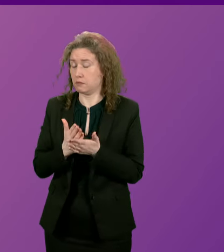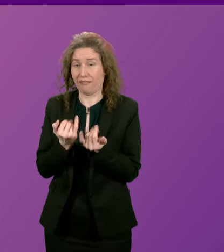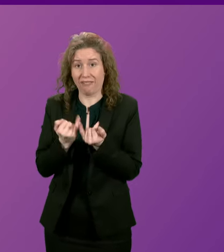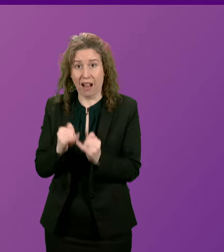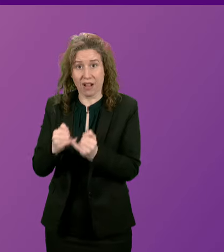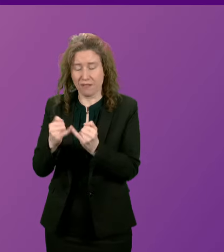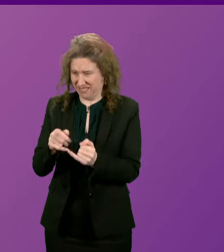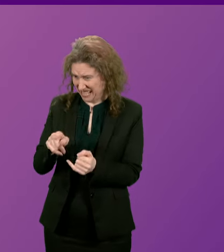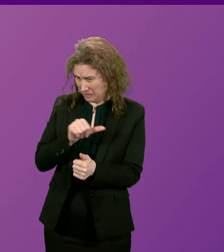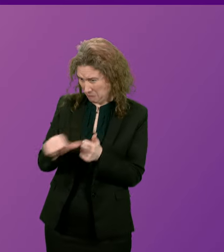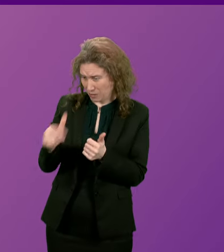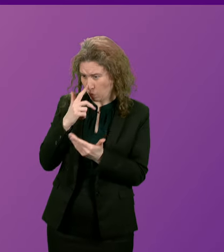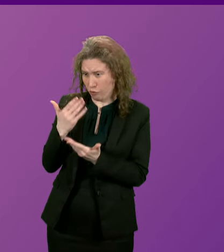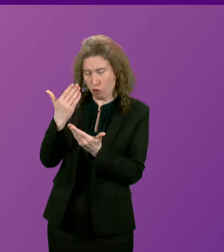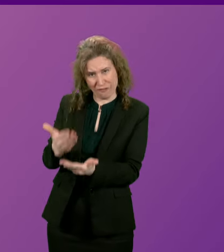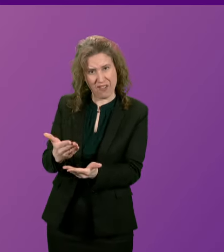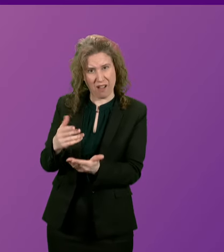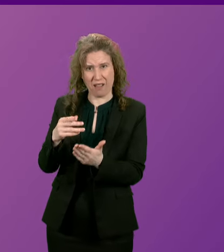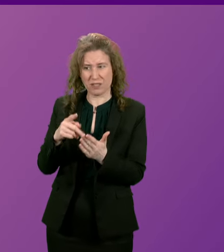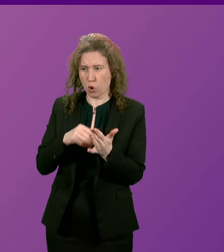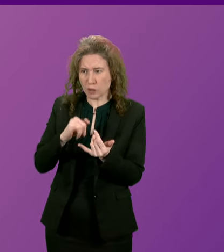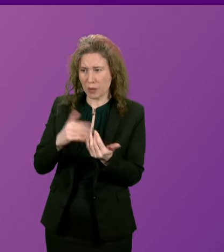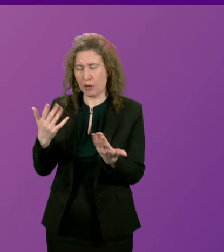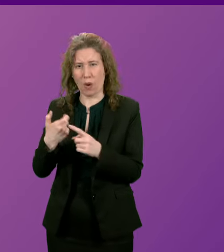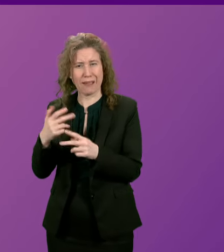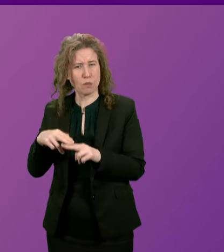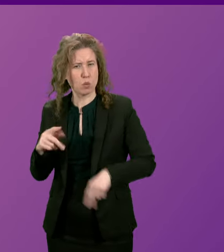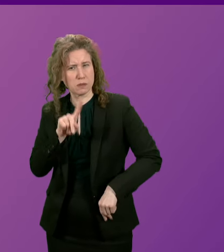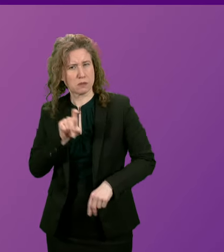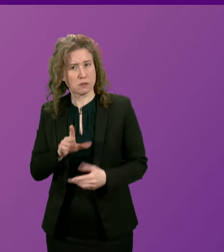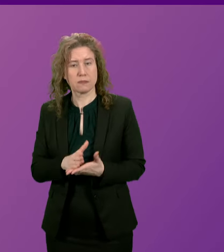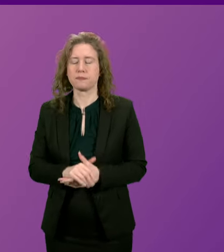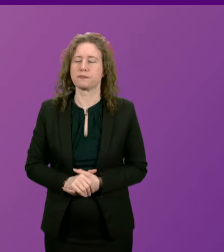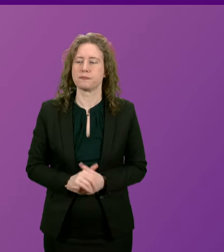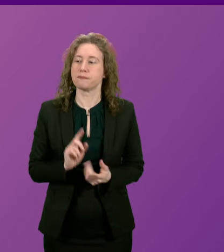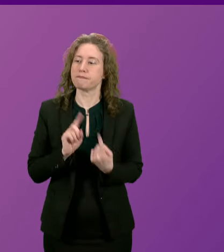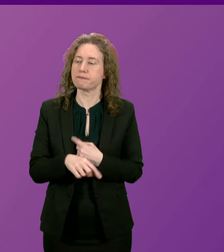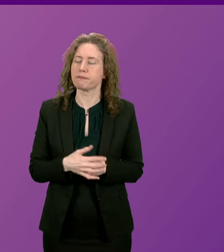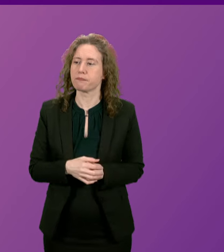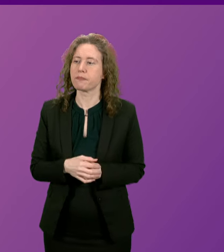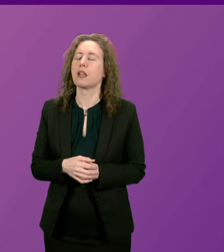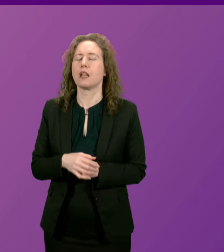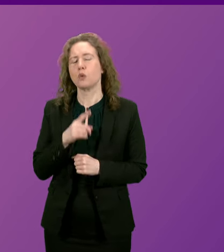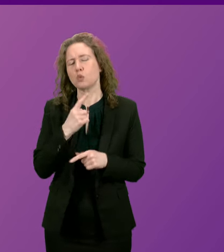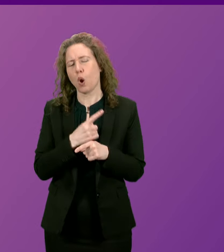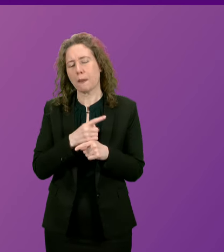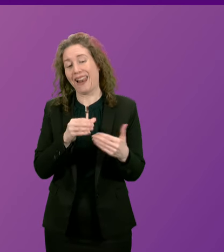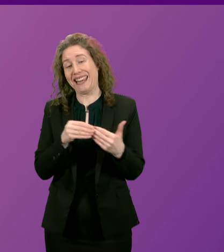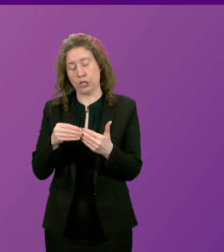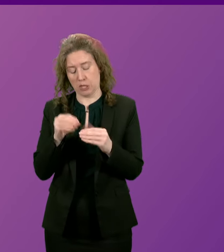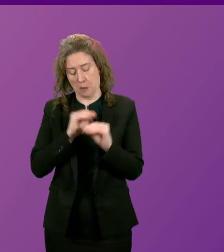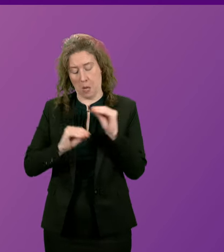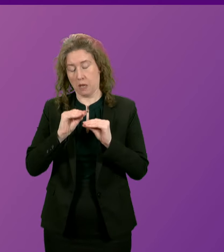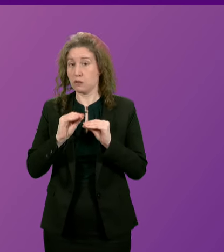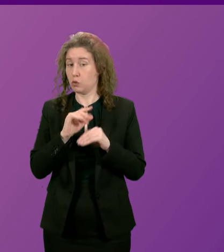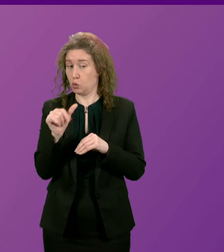best the SNP has to offer? First Minister. Presiding officer Anasarwar talks about leadership stitch-ups. He should know about that. Just ask